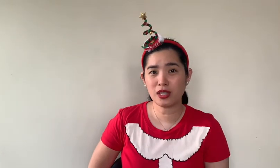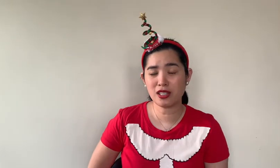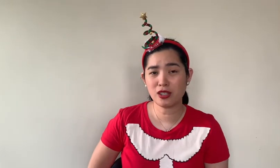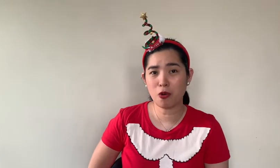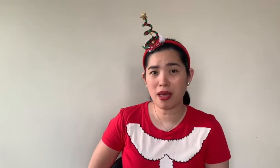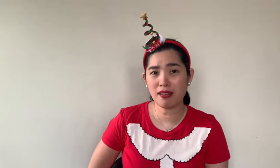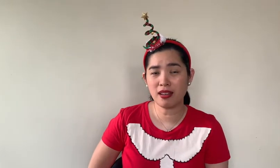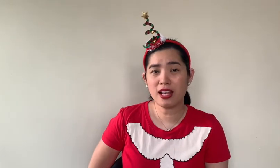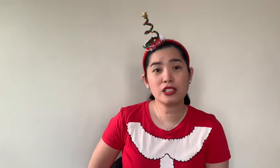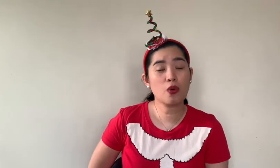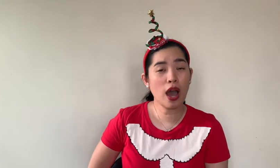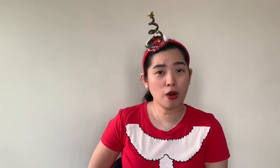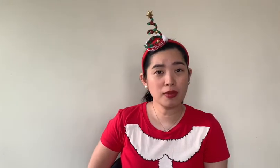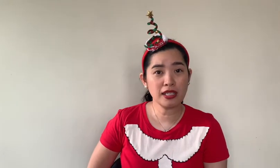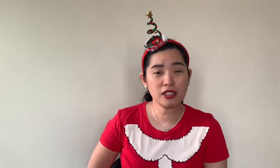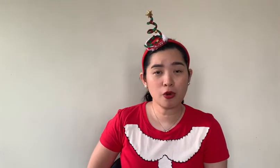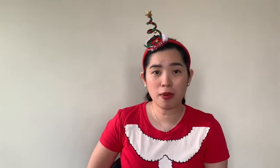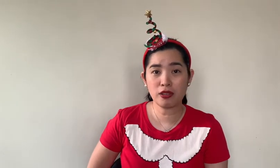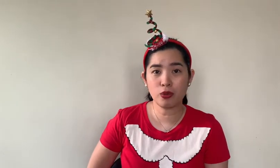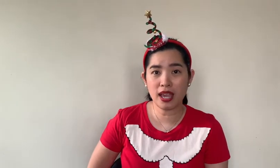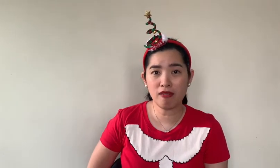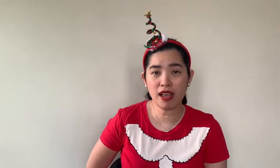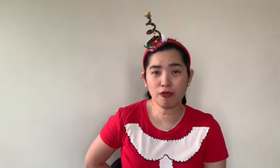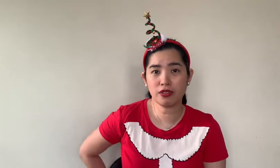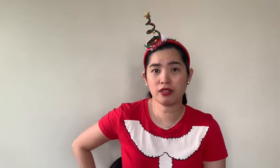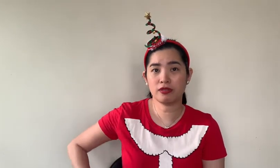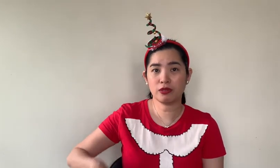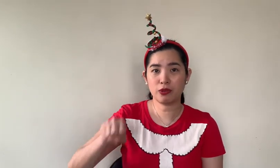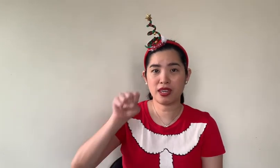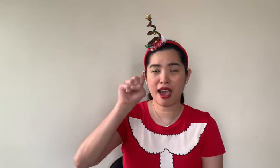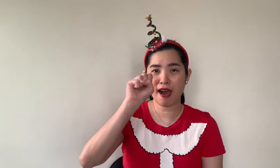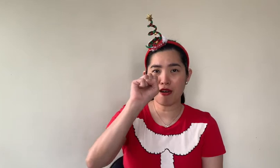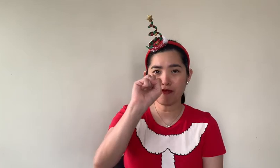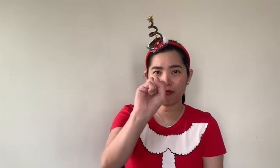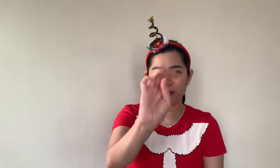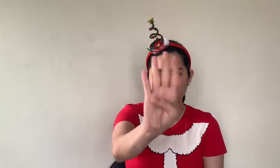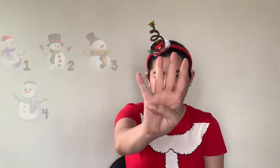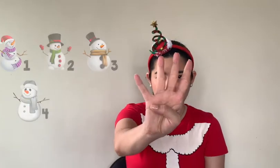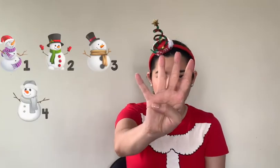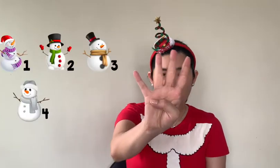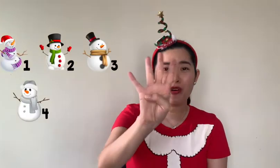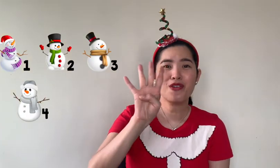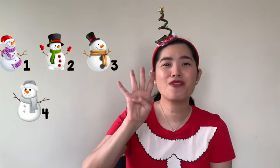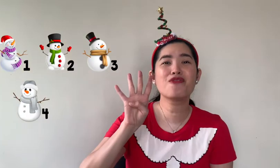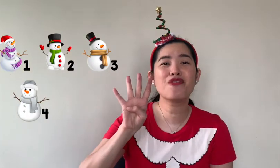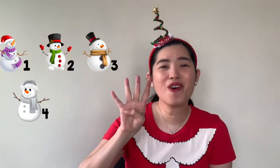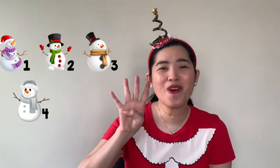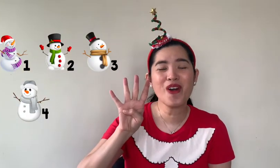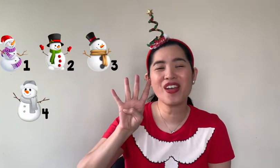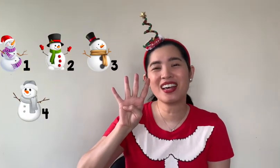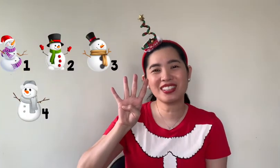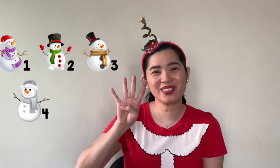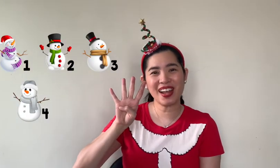snowman. So how many snowmen do we have left? We have four. That's right.